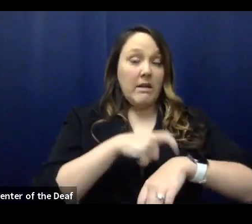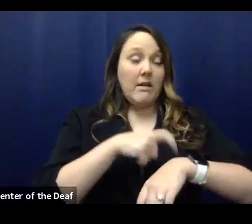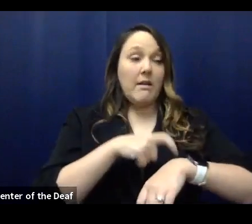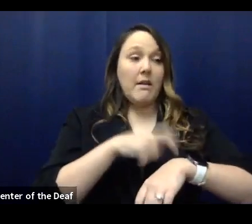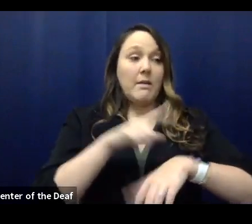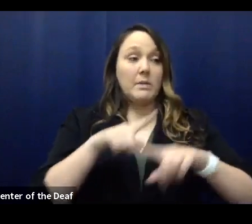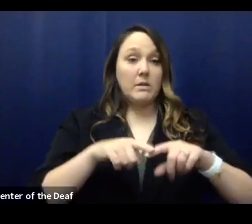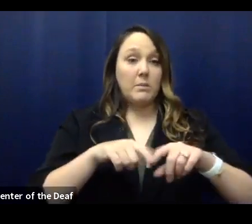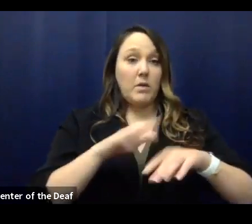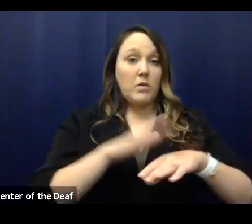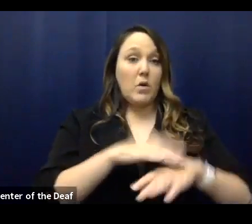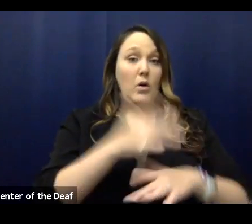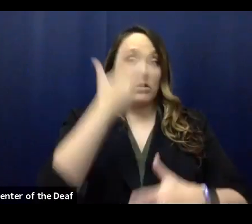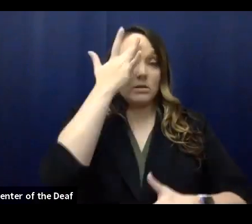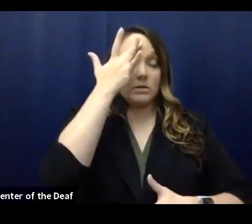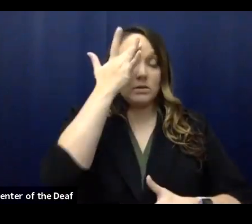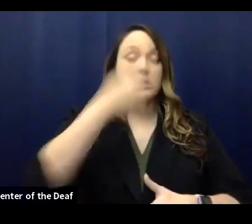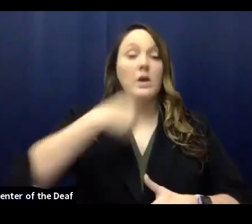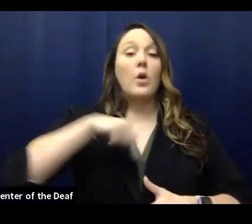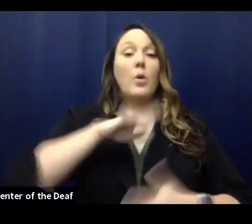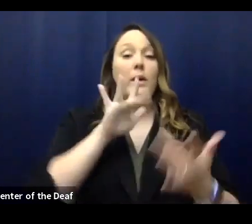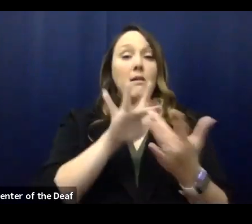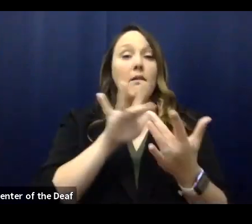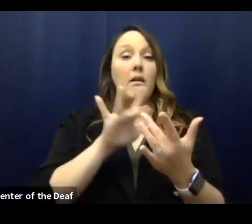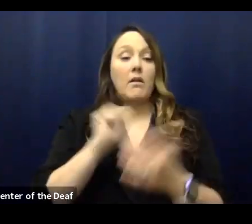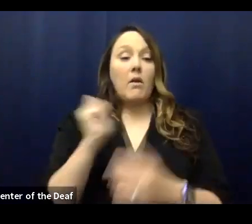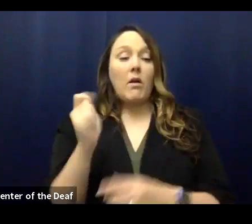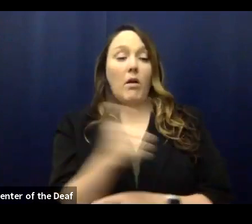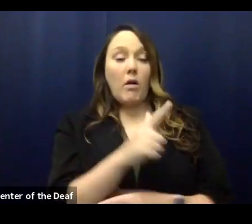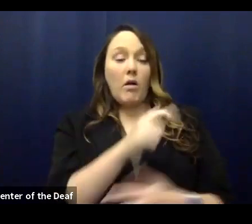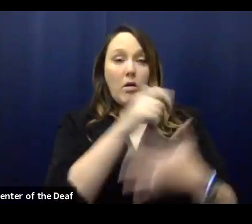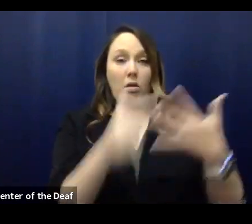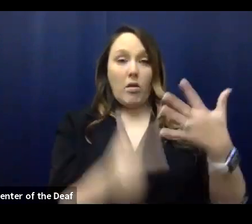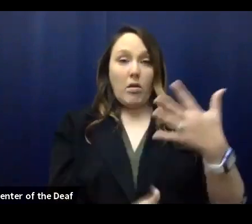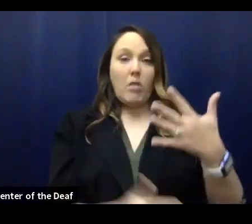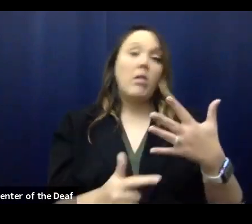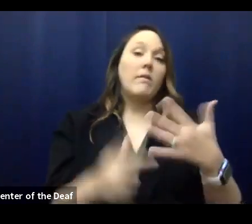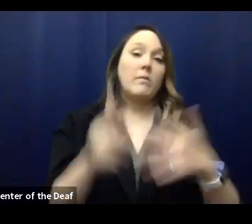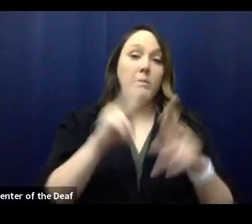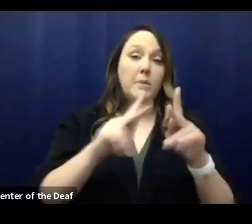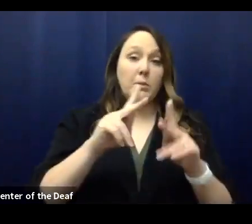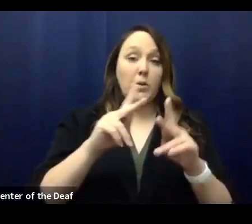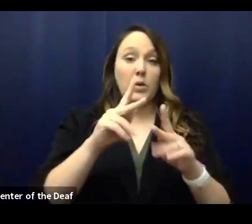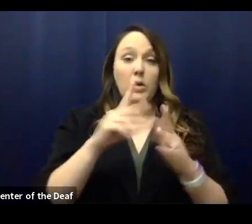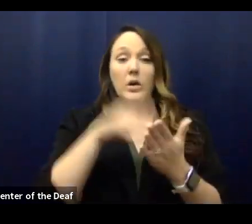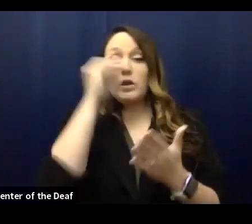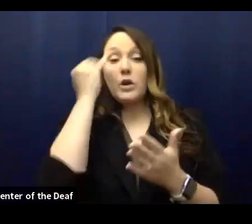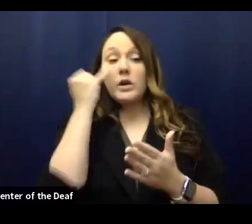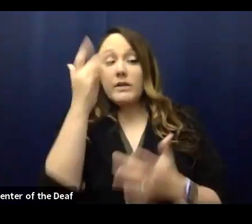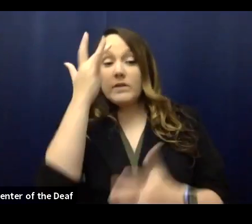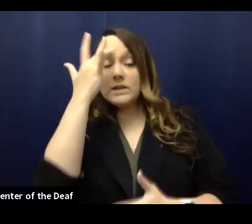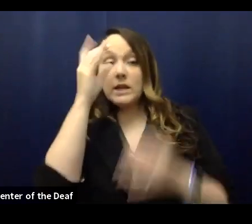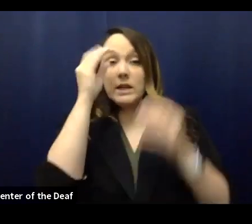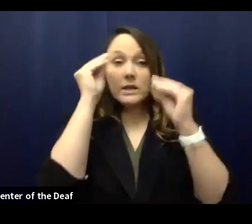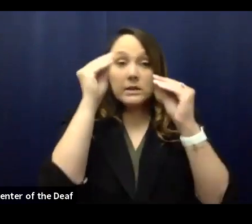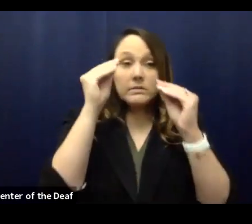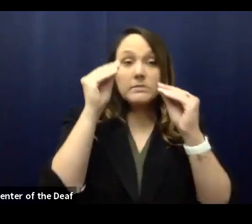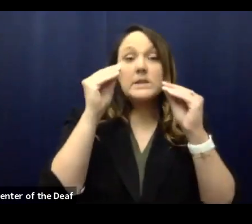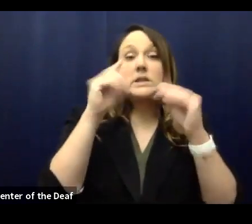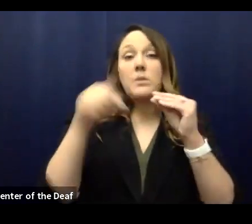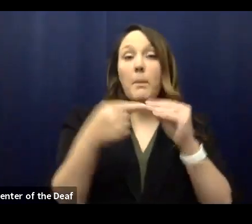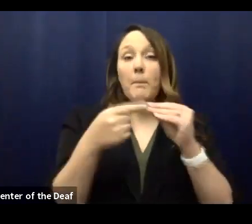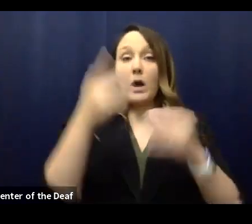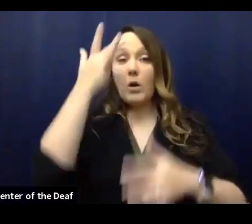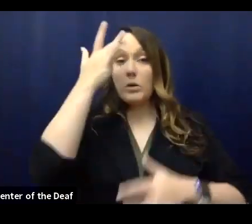their illness, we then reach out to all of those people to find out if they're sick, educate them about the disease, educate them about the